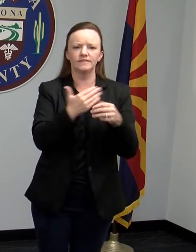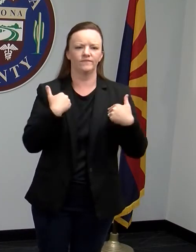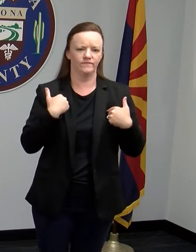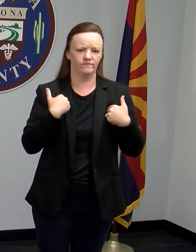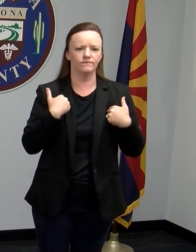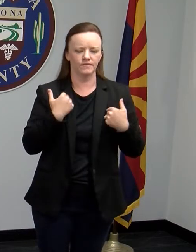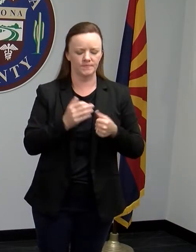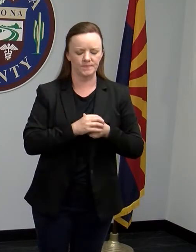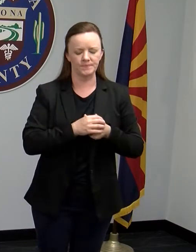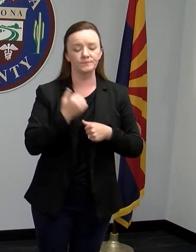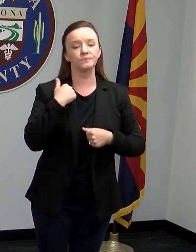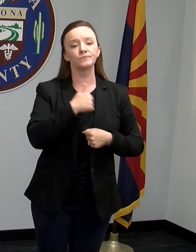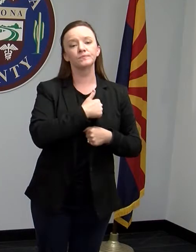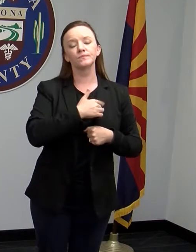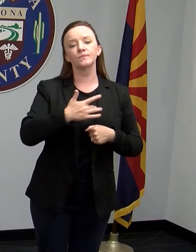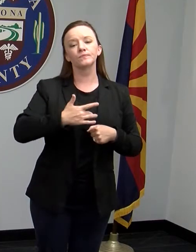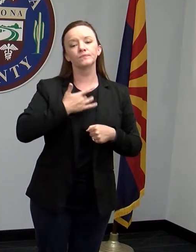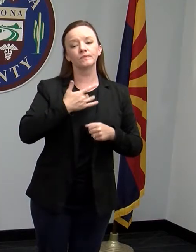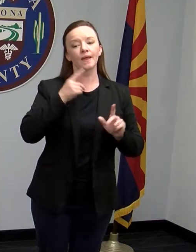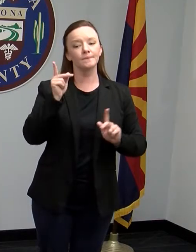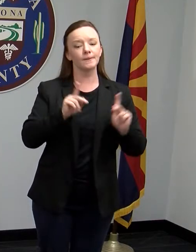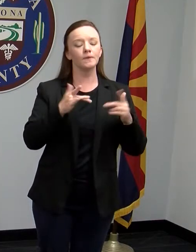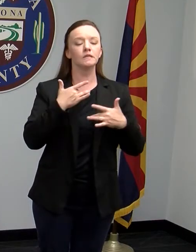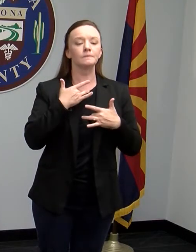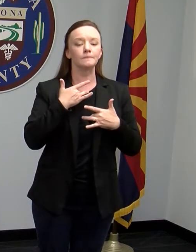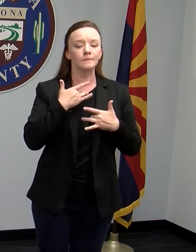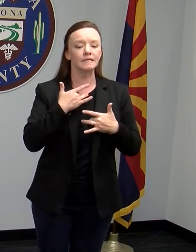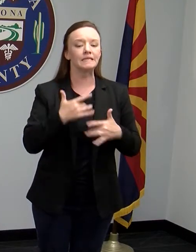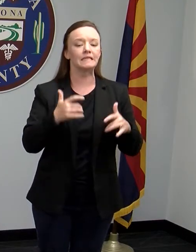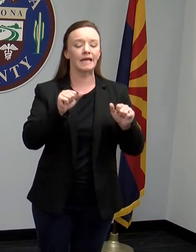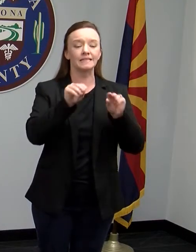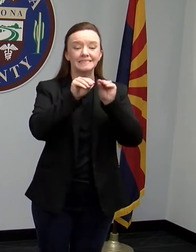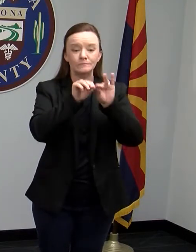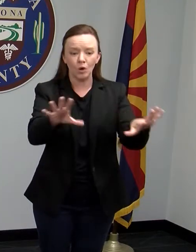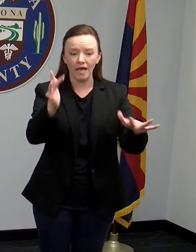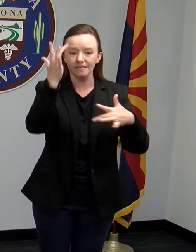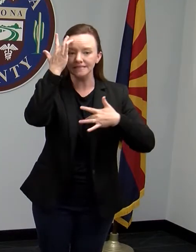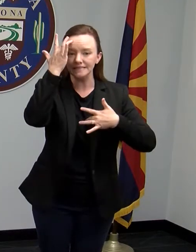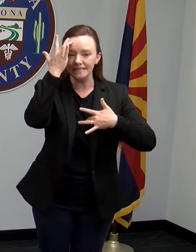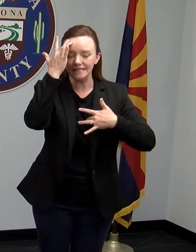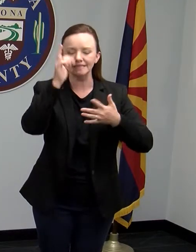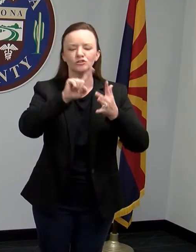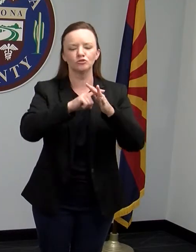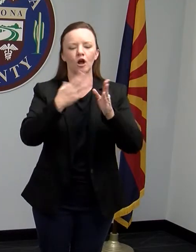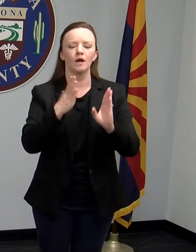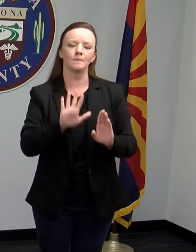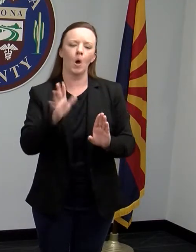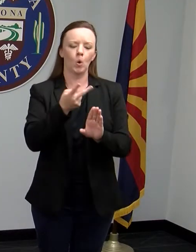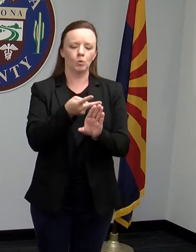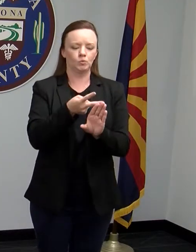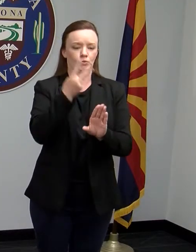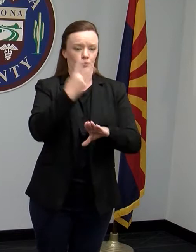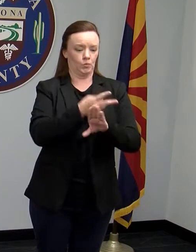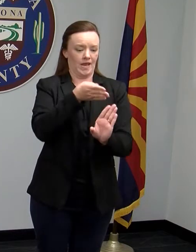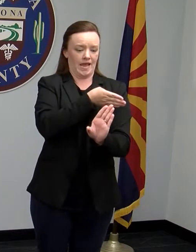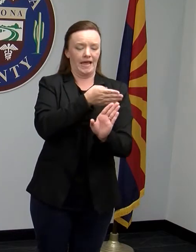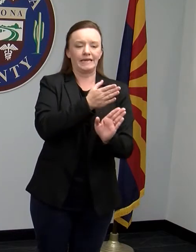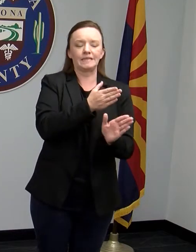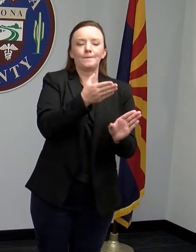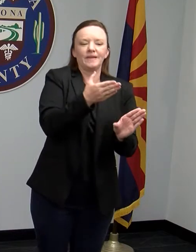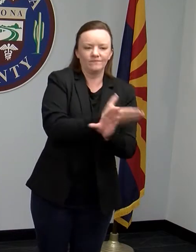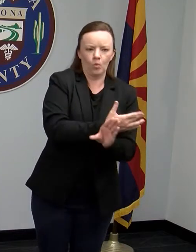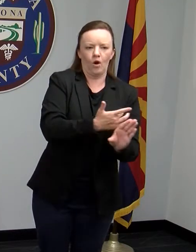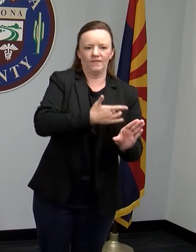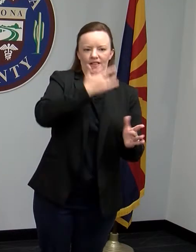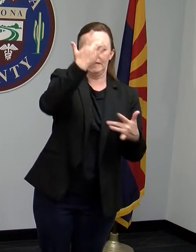We believe people are typically contagious from about two days before they develop symptoms until a little over a week